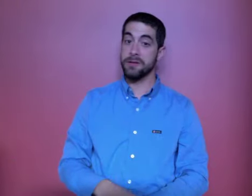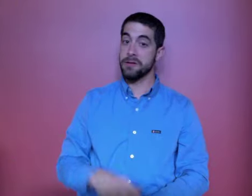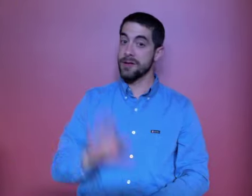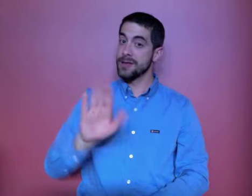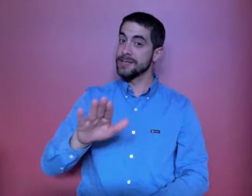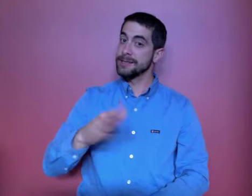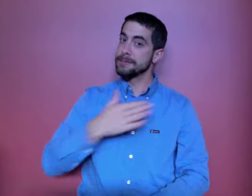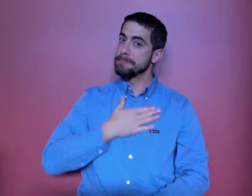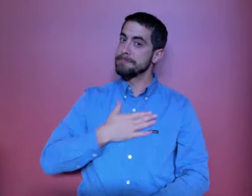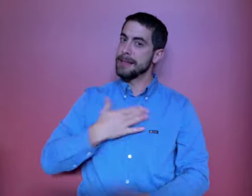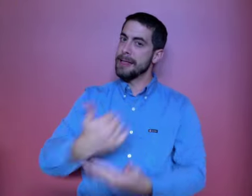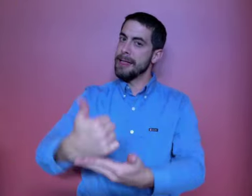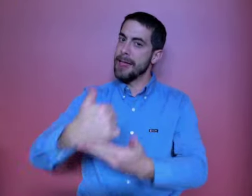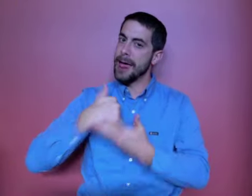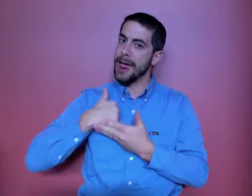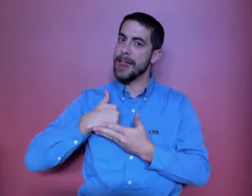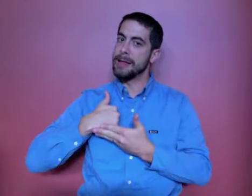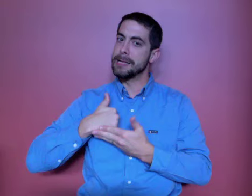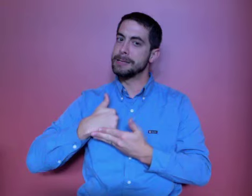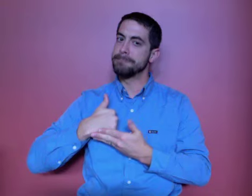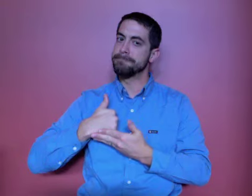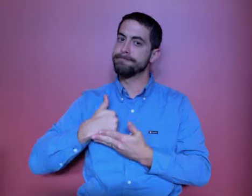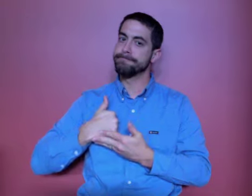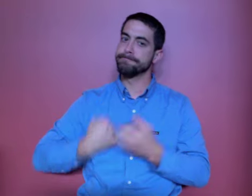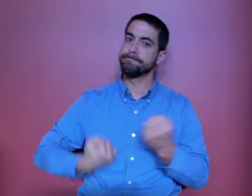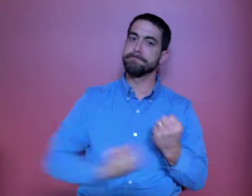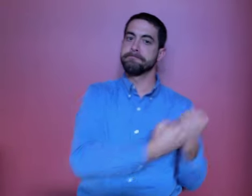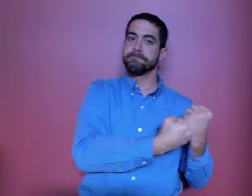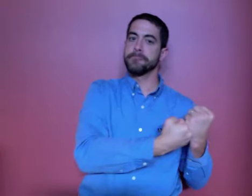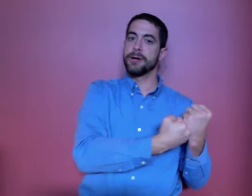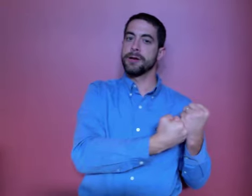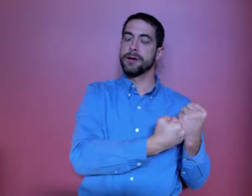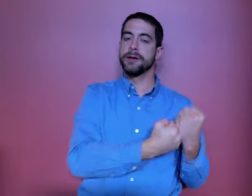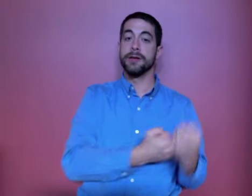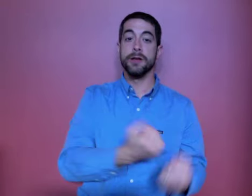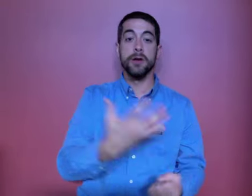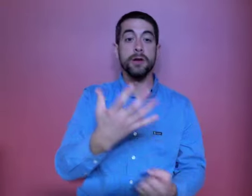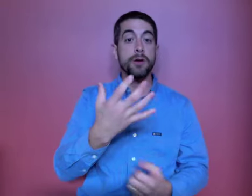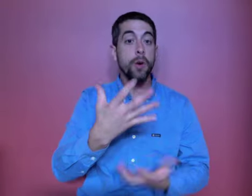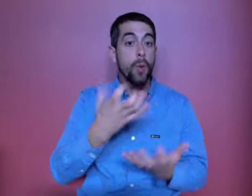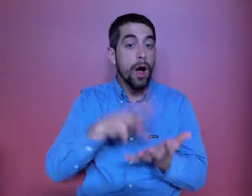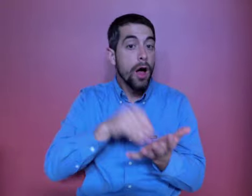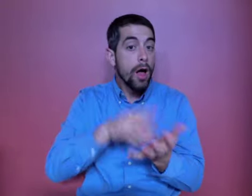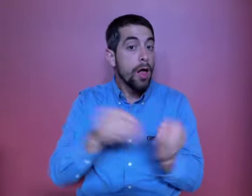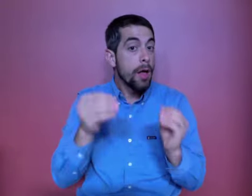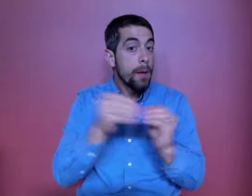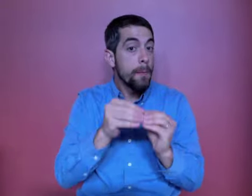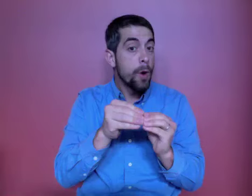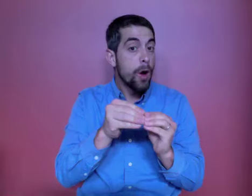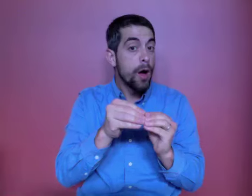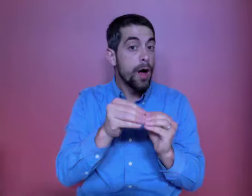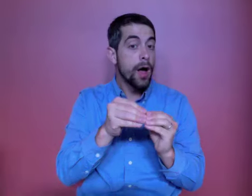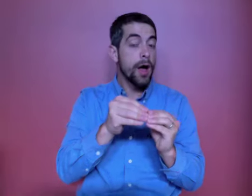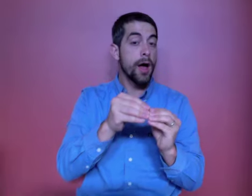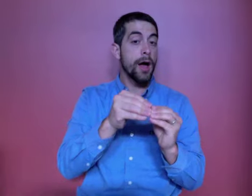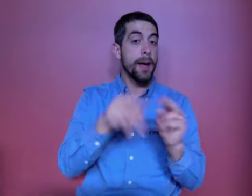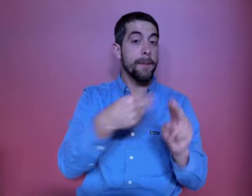To learn more about Fort Wayne's Boundless Playground and see photos, visit the